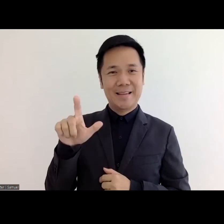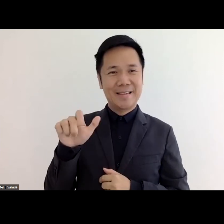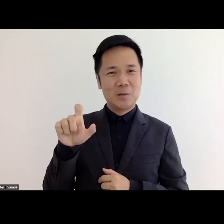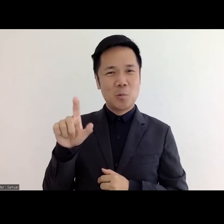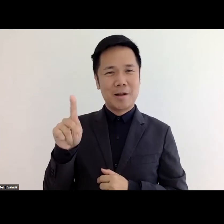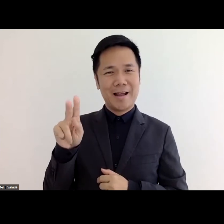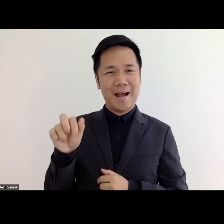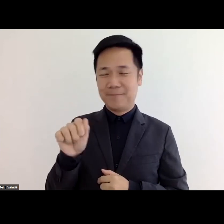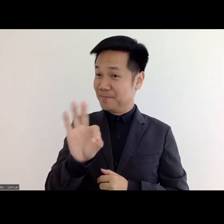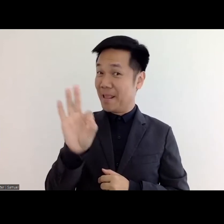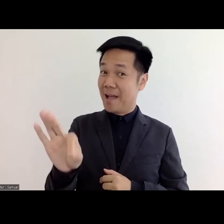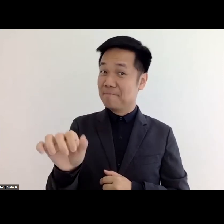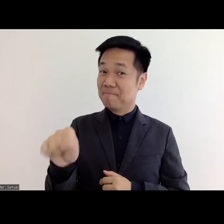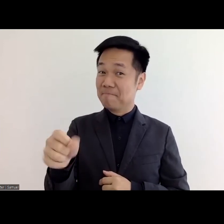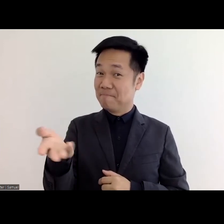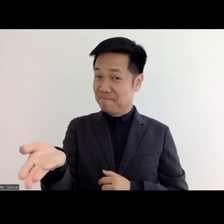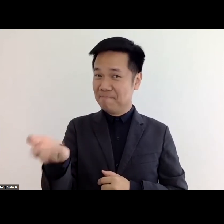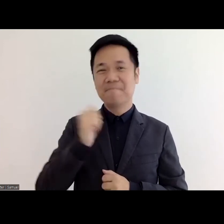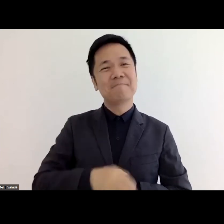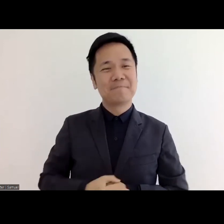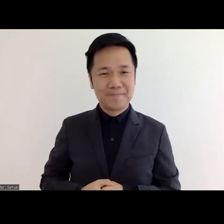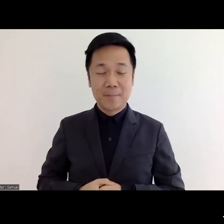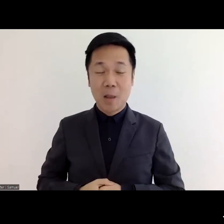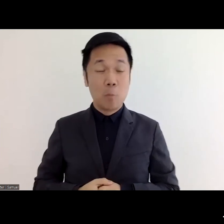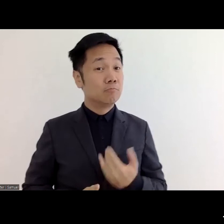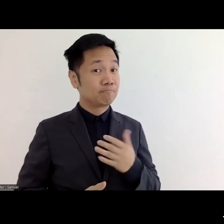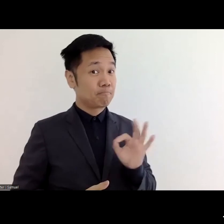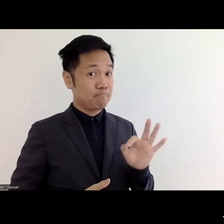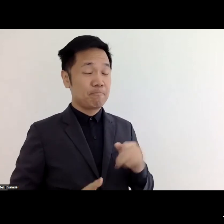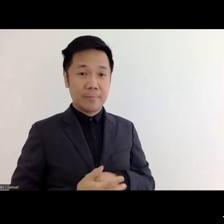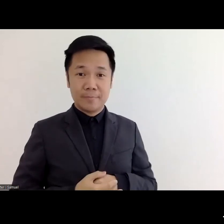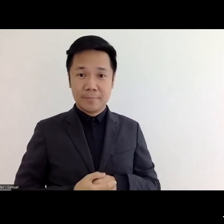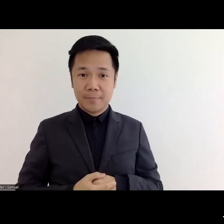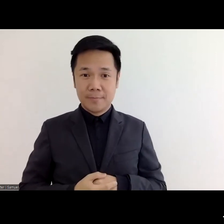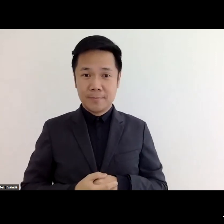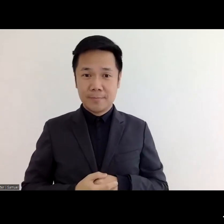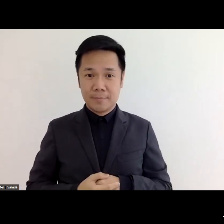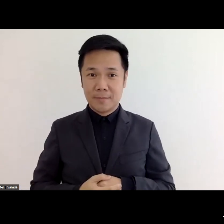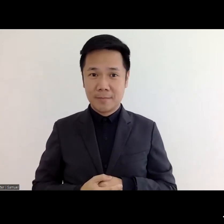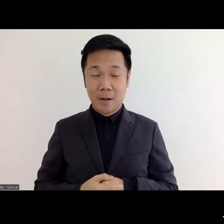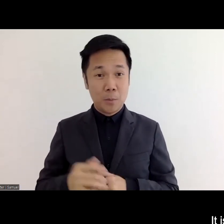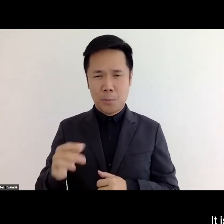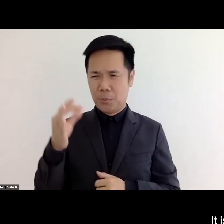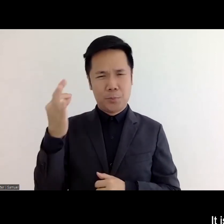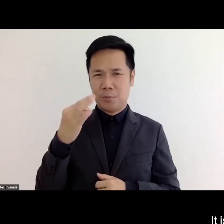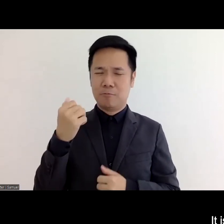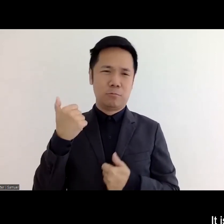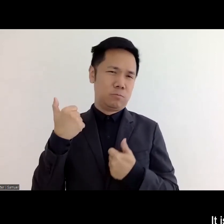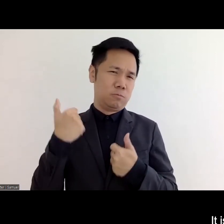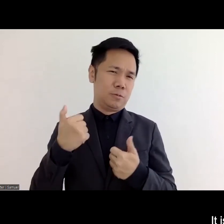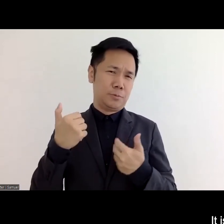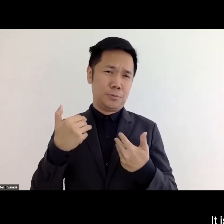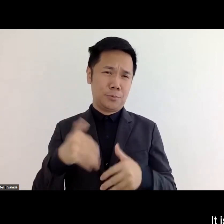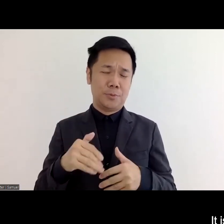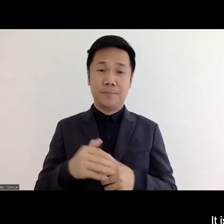yeah yeah okay okay that's that's like actually a really really fantastic question i think it's